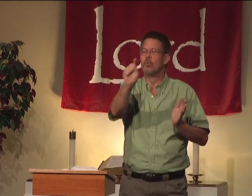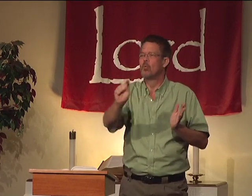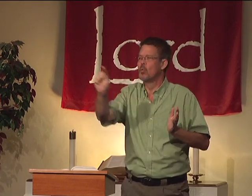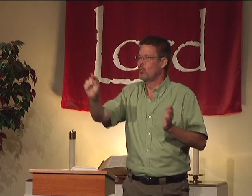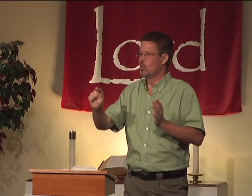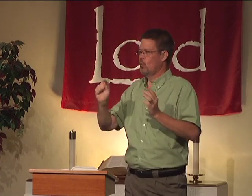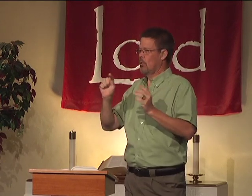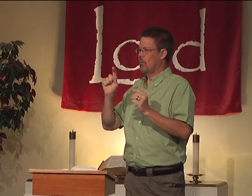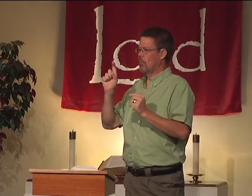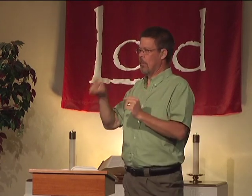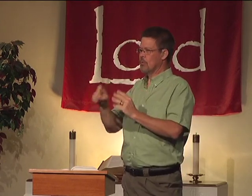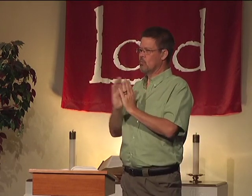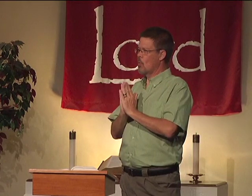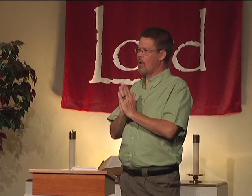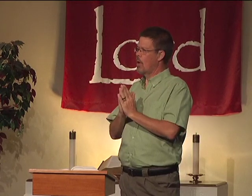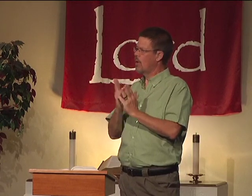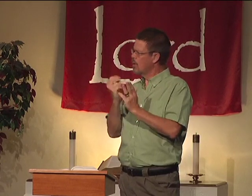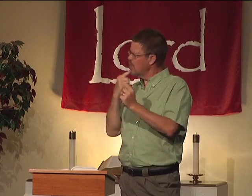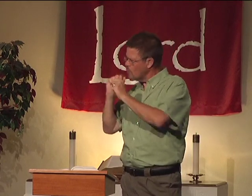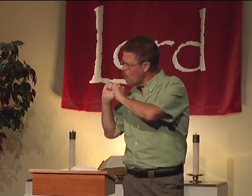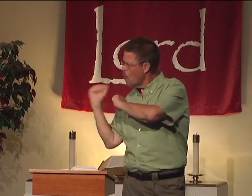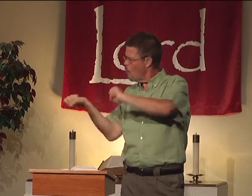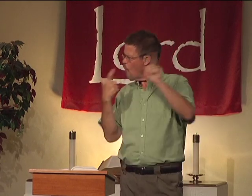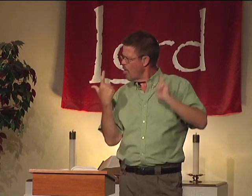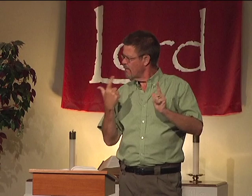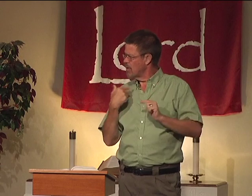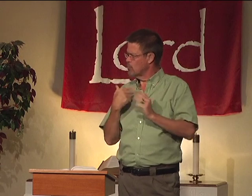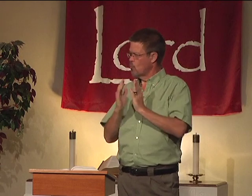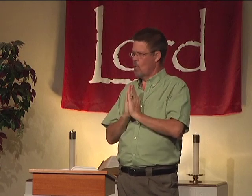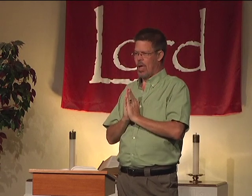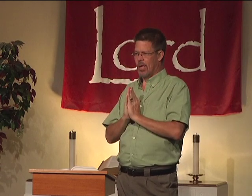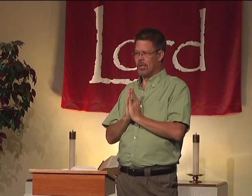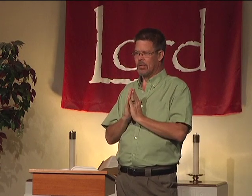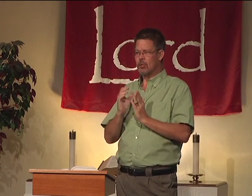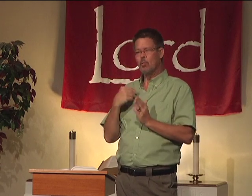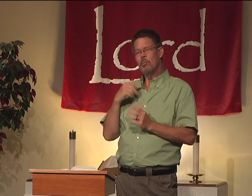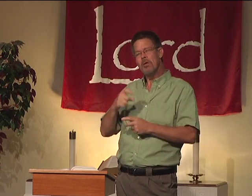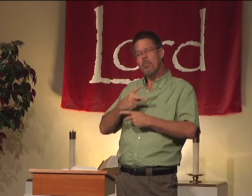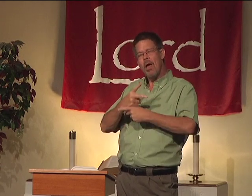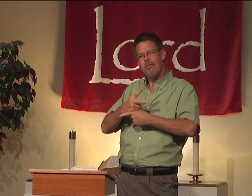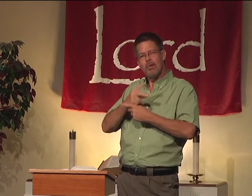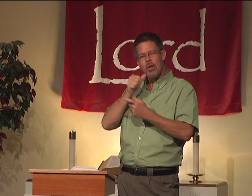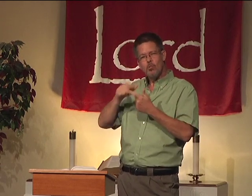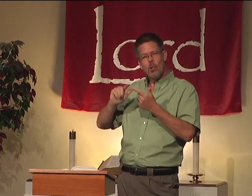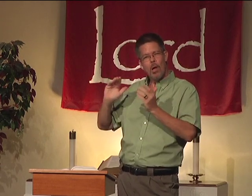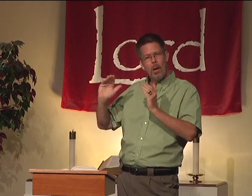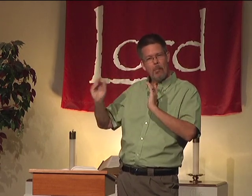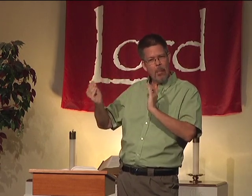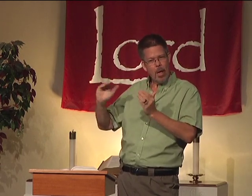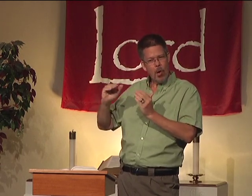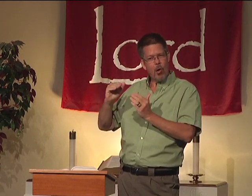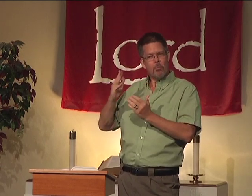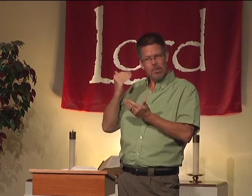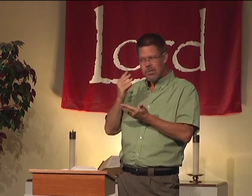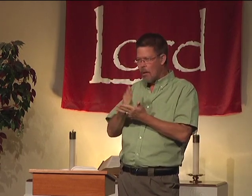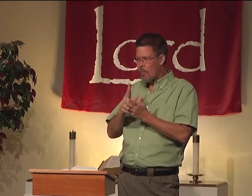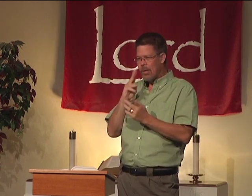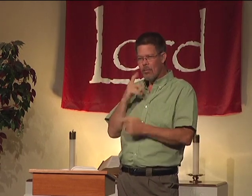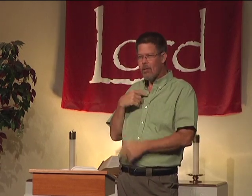some, only a few people must pray. God says that all of us need to pray. So be careful not to make comparisons,